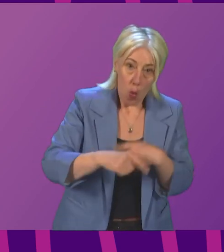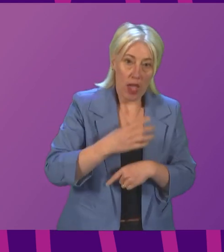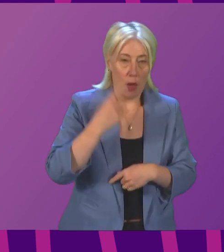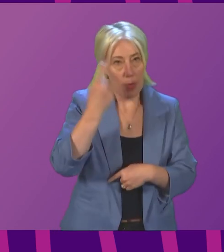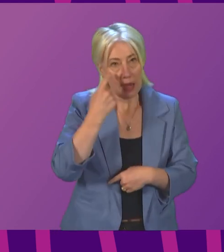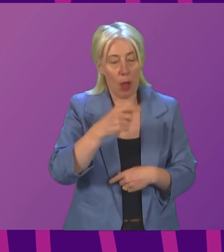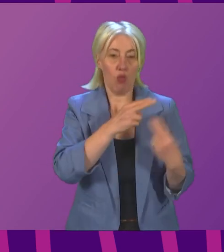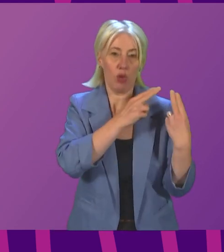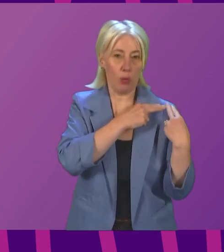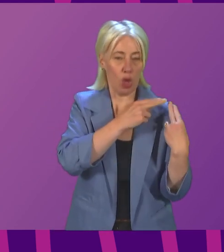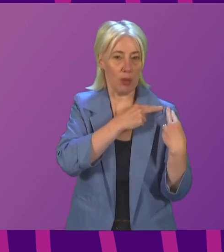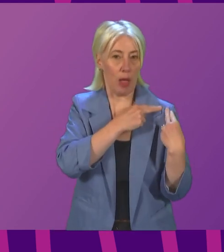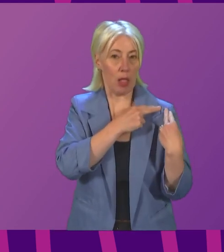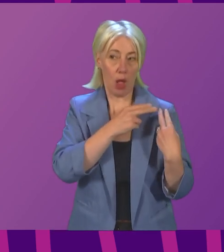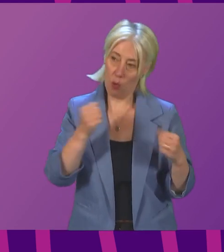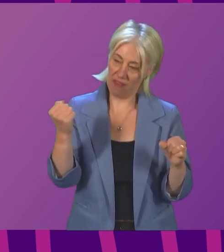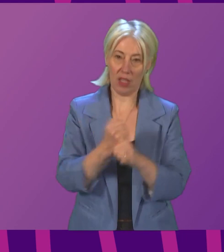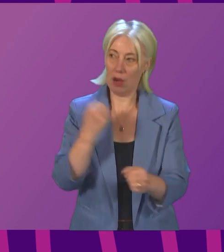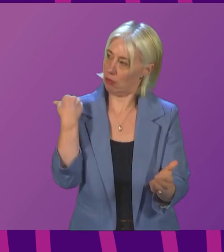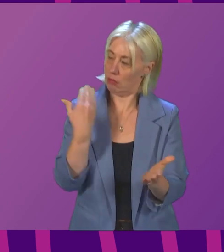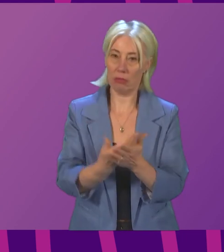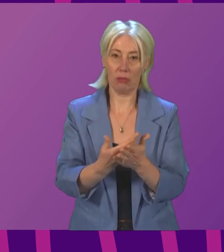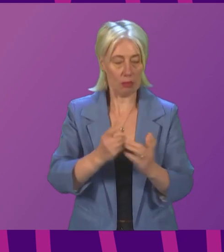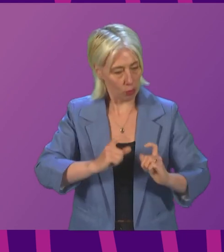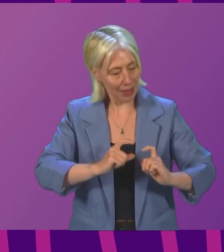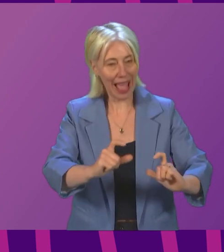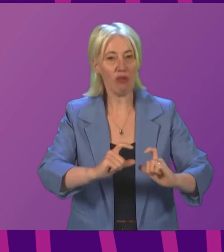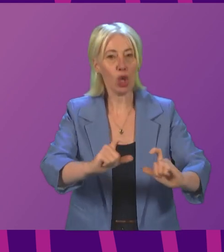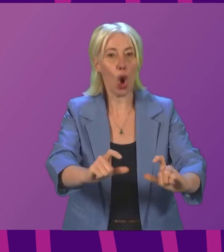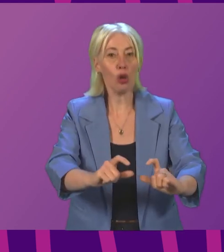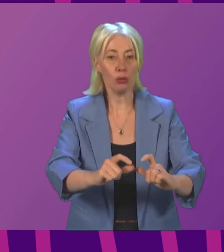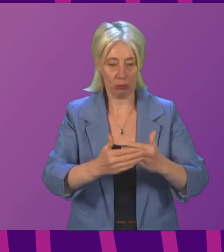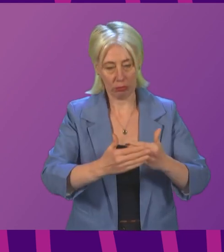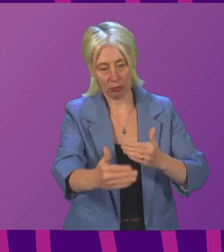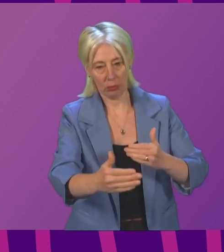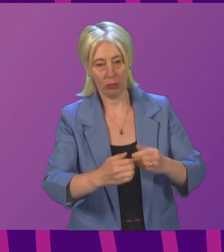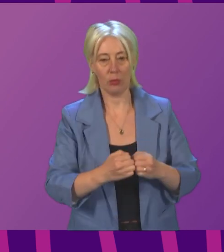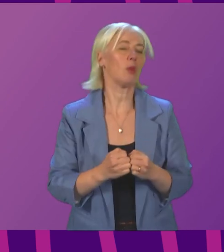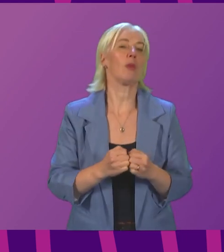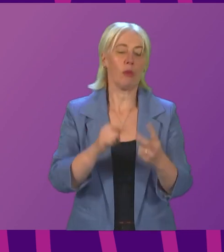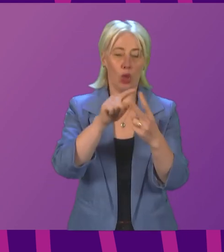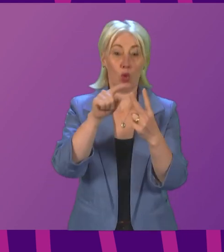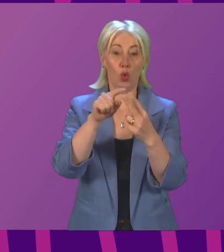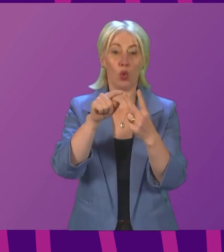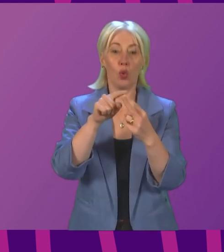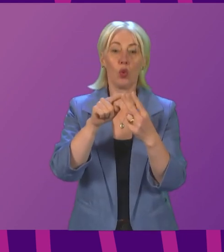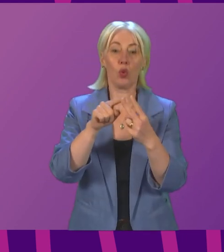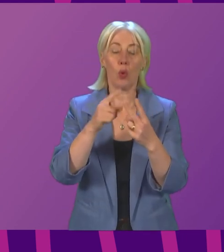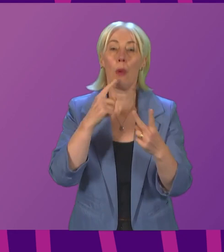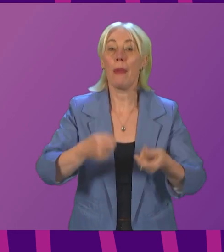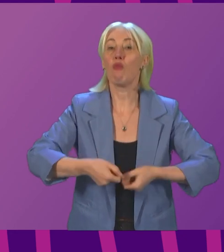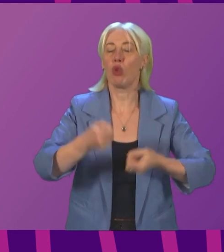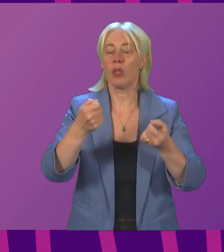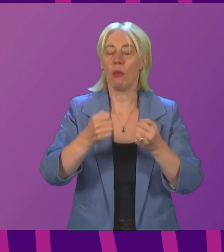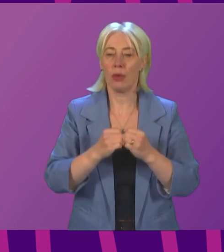responsible way. That's what we have done throughout, and we will continue to do that in the period ahead. Two issues were raised